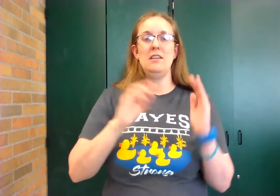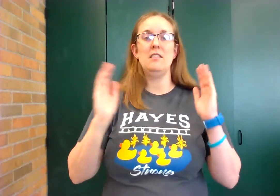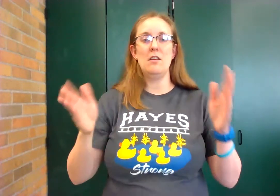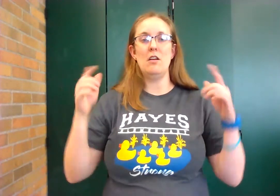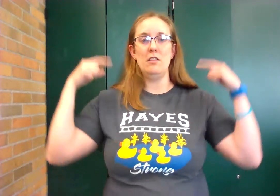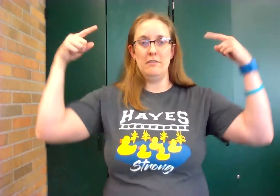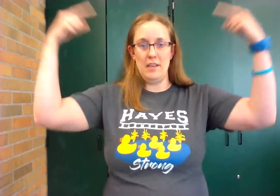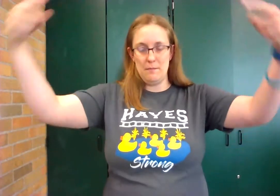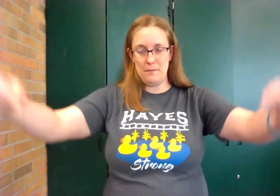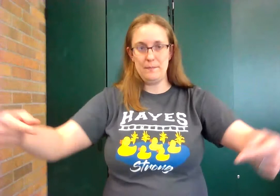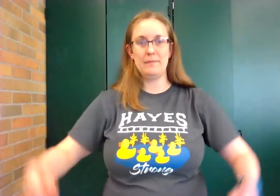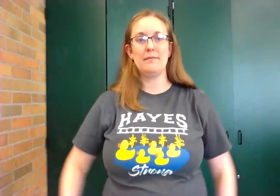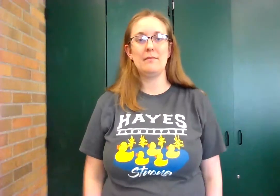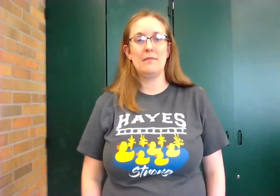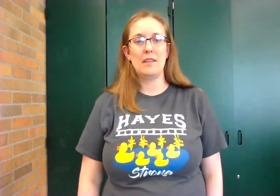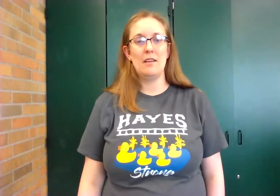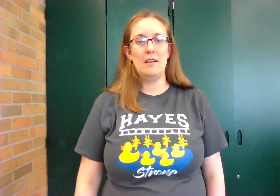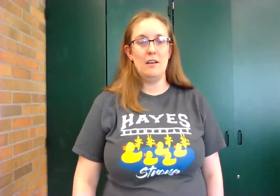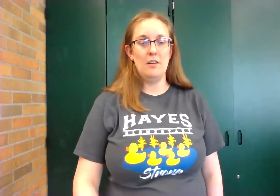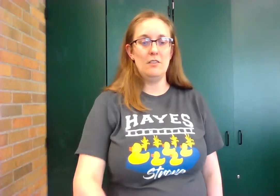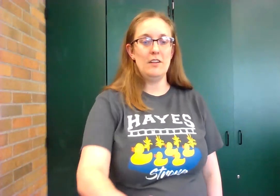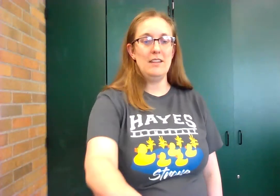in the hall of fame all right